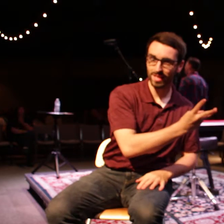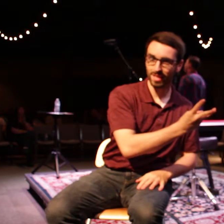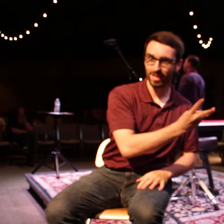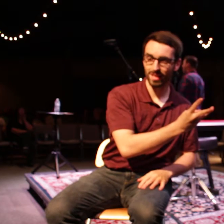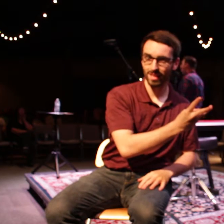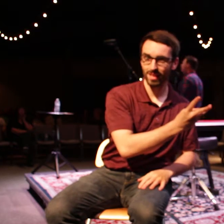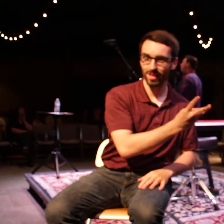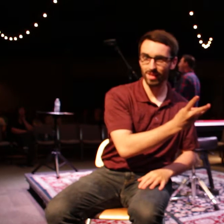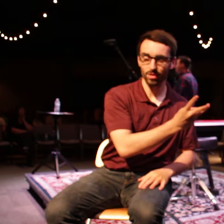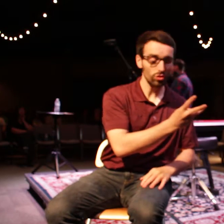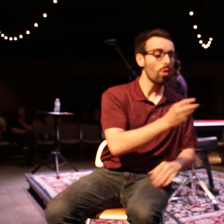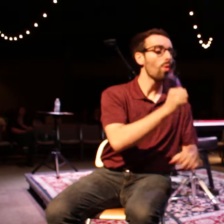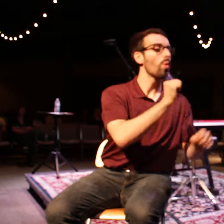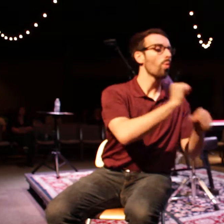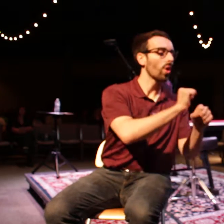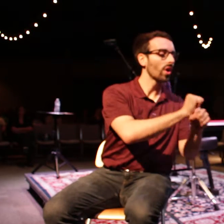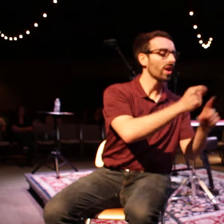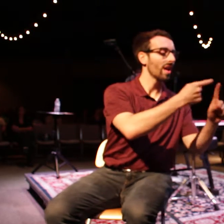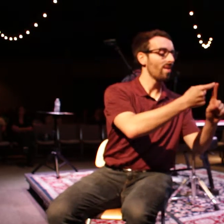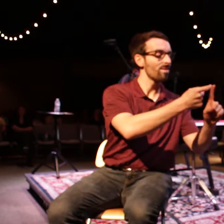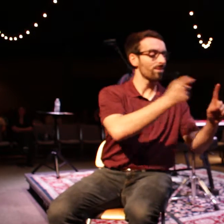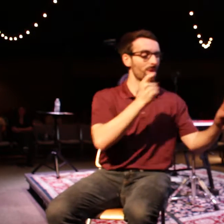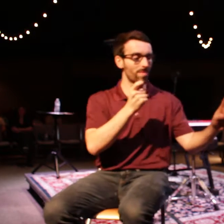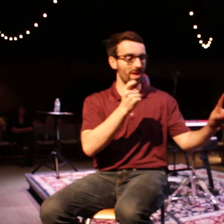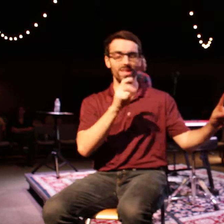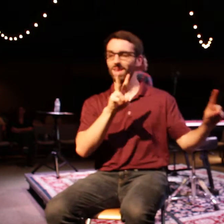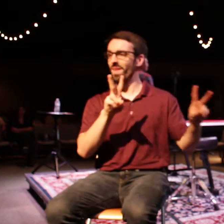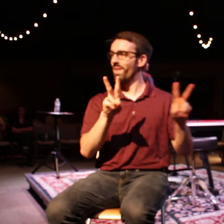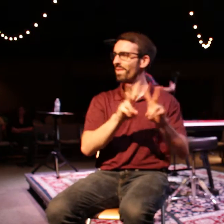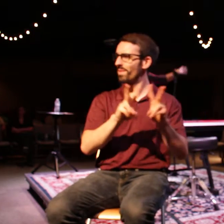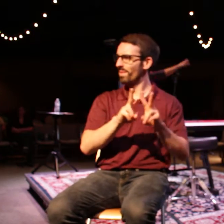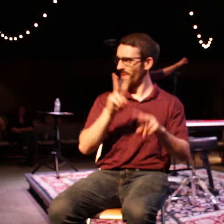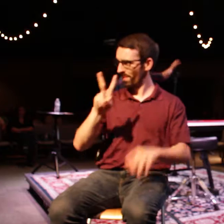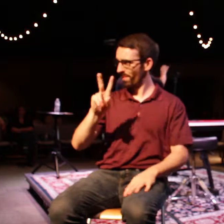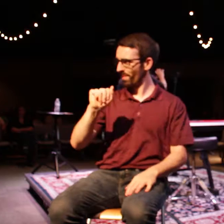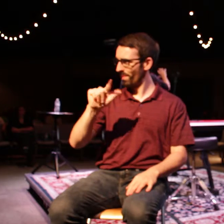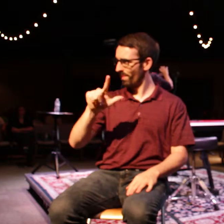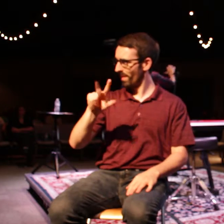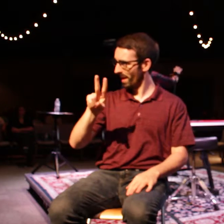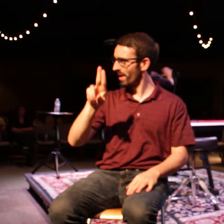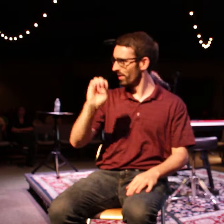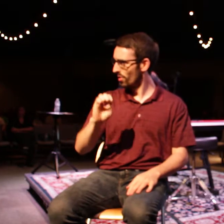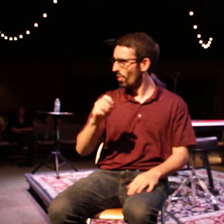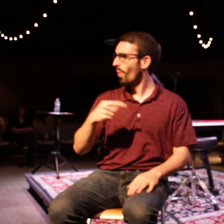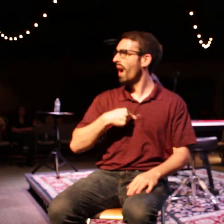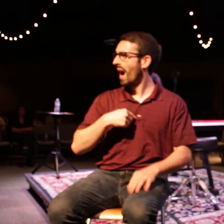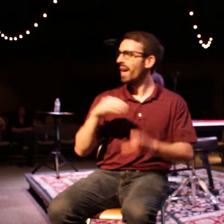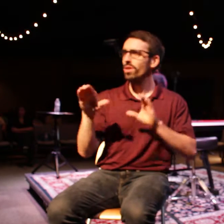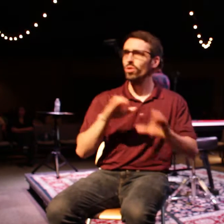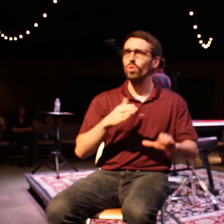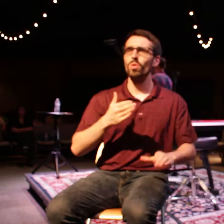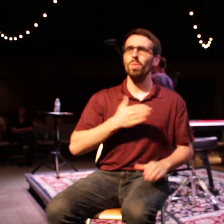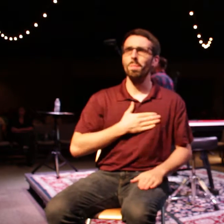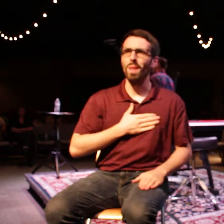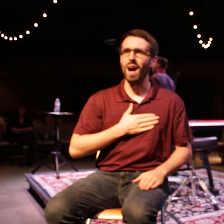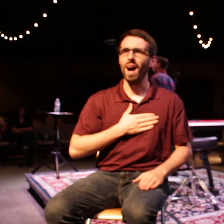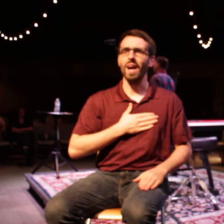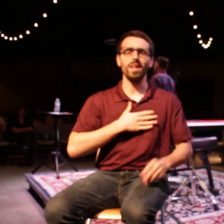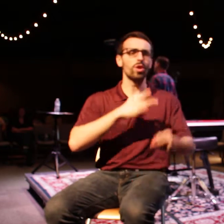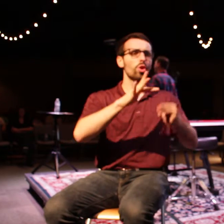my work. My value comes from what I do. My identity, my status, all of that comes from my work. This is why